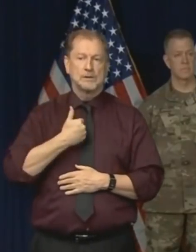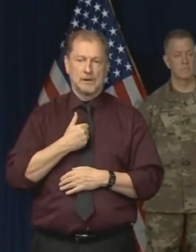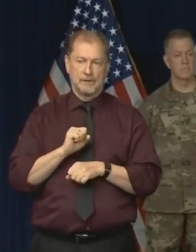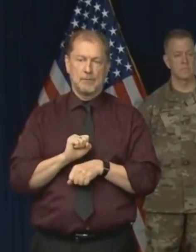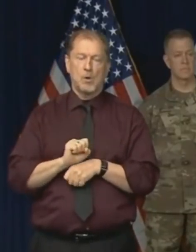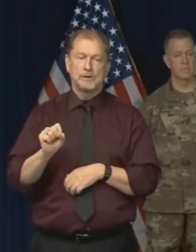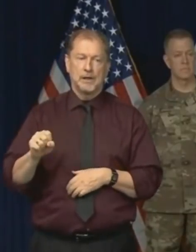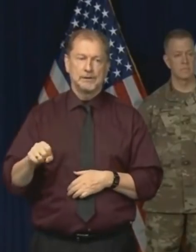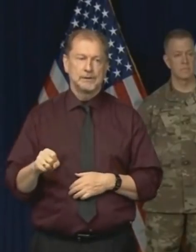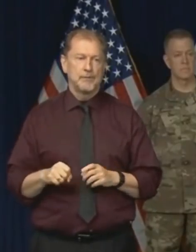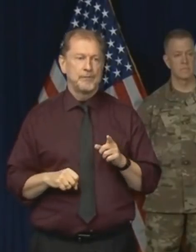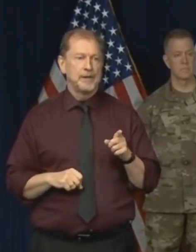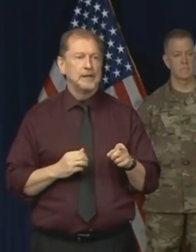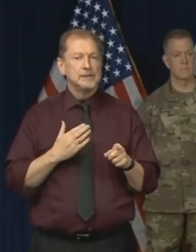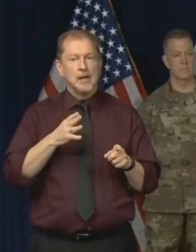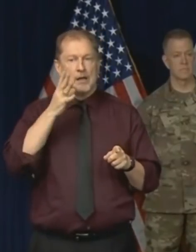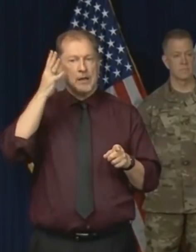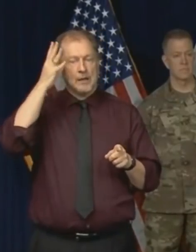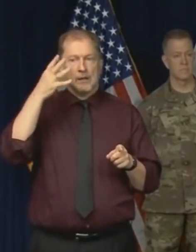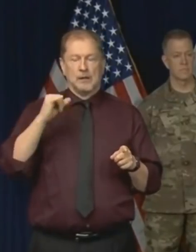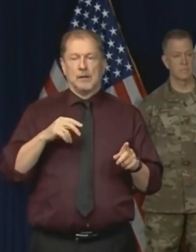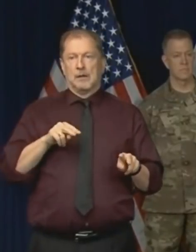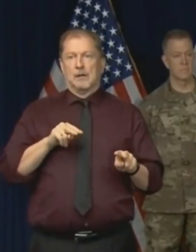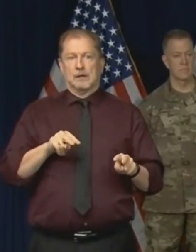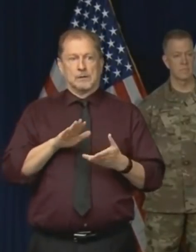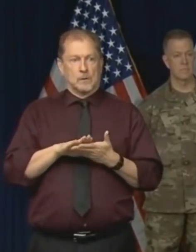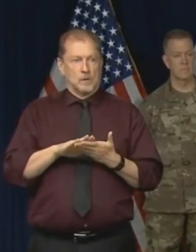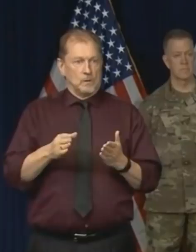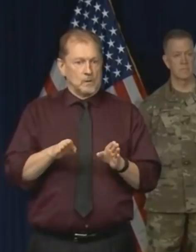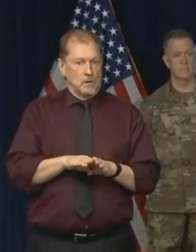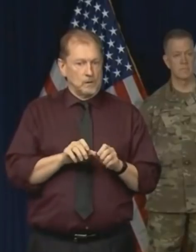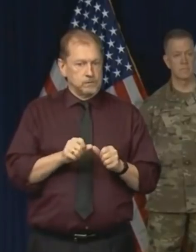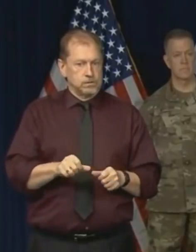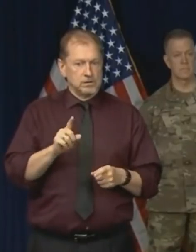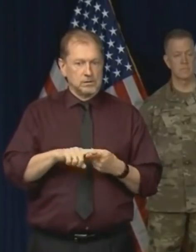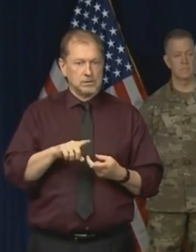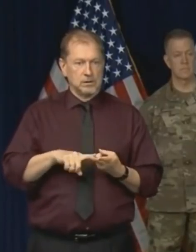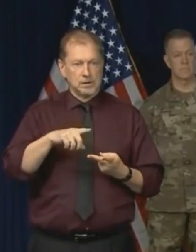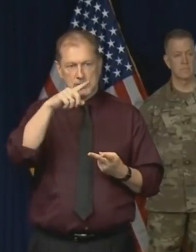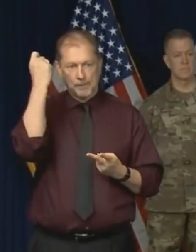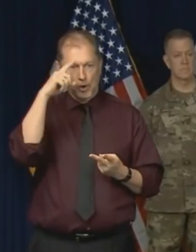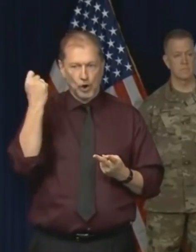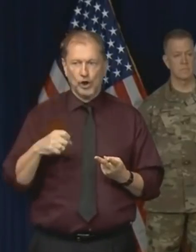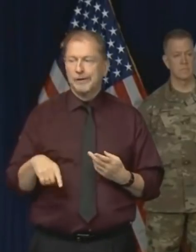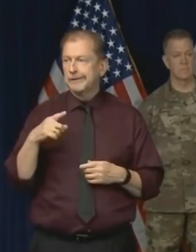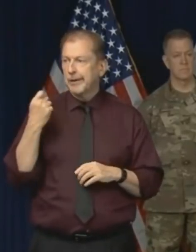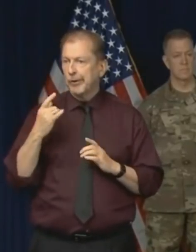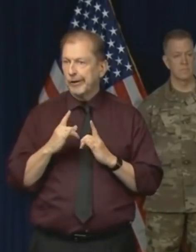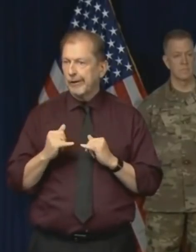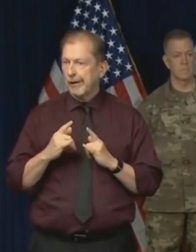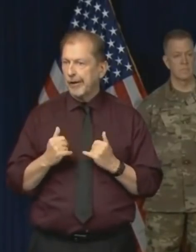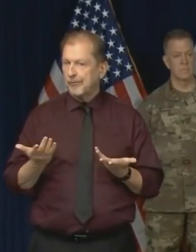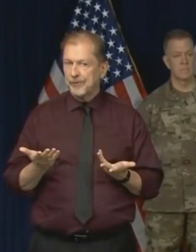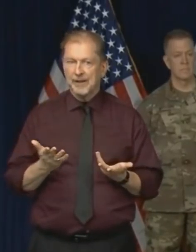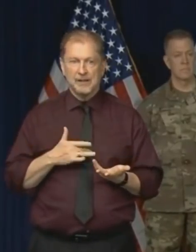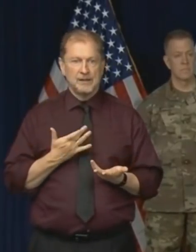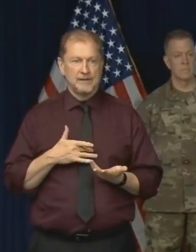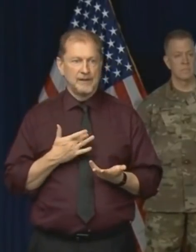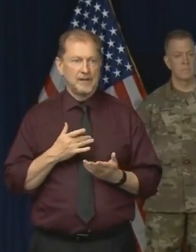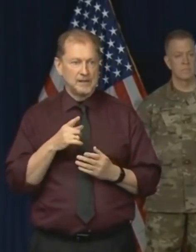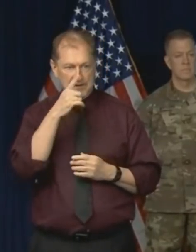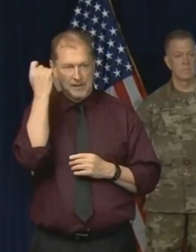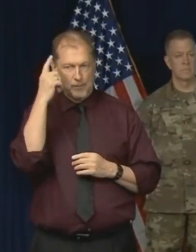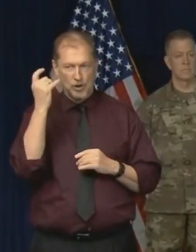Parents, of course, still are wondering about school, and then now they're looking ahead to the summer. Summer camp. Do you envision children